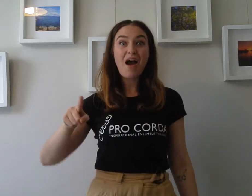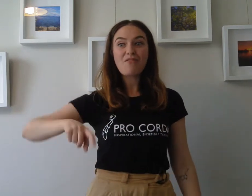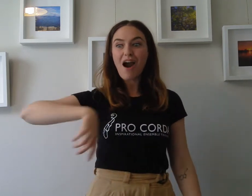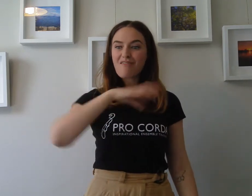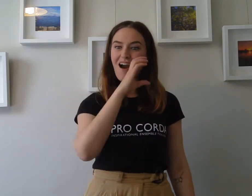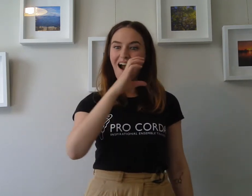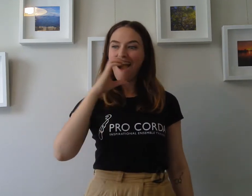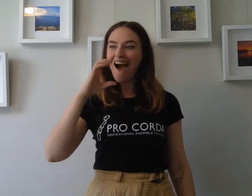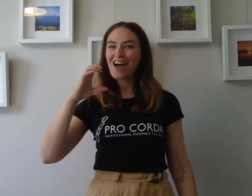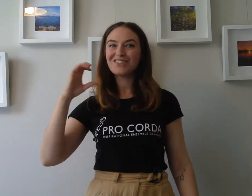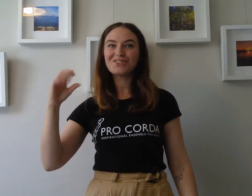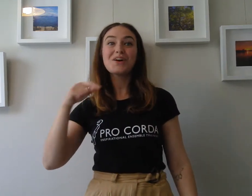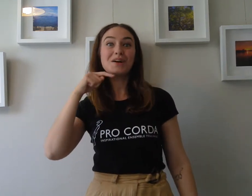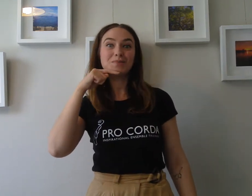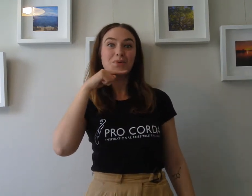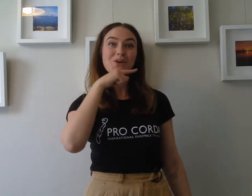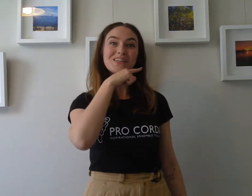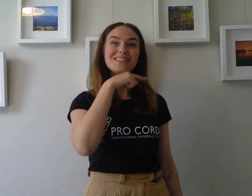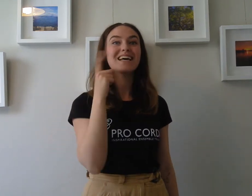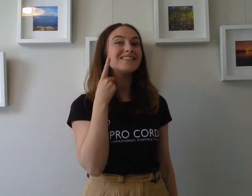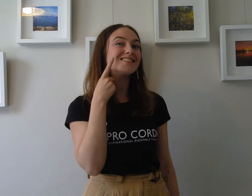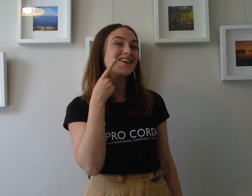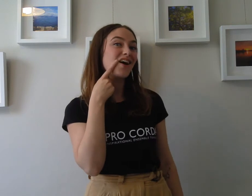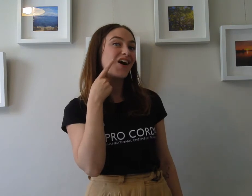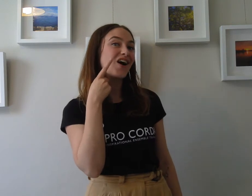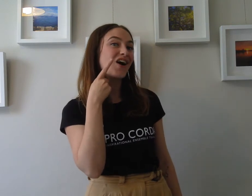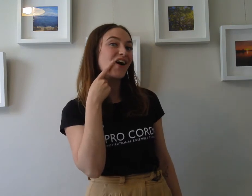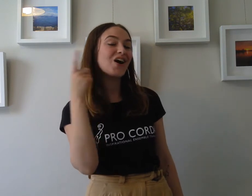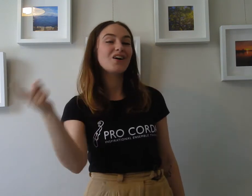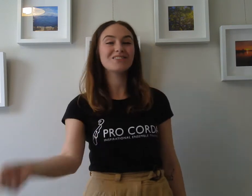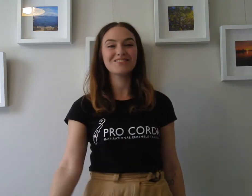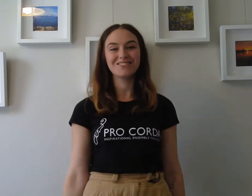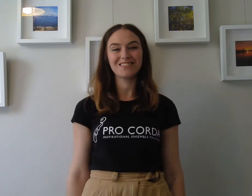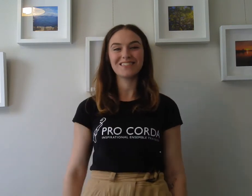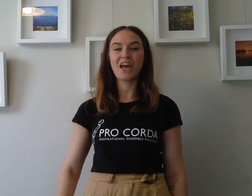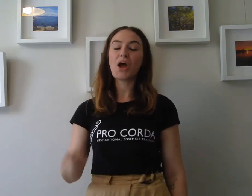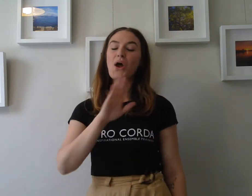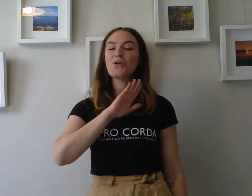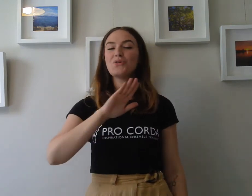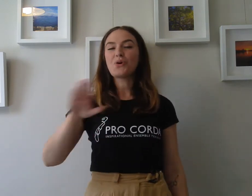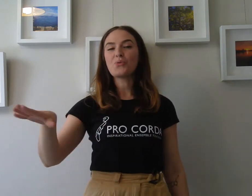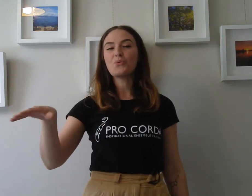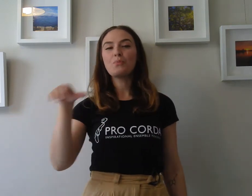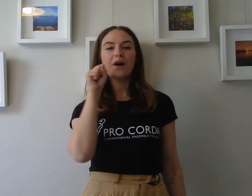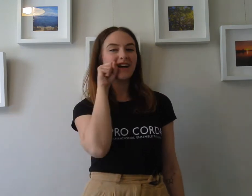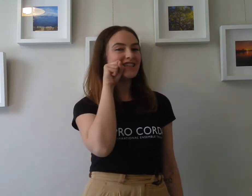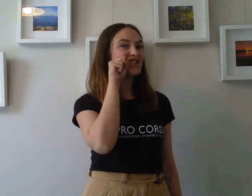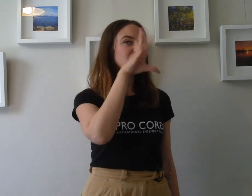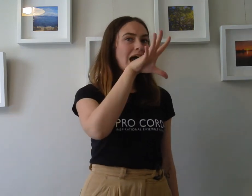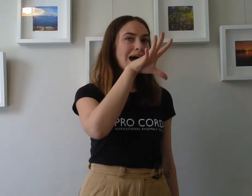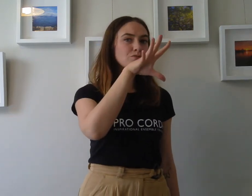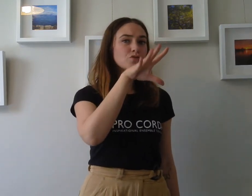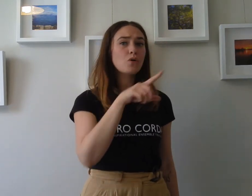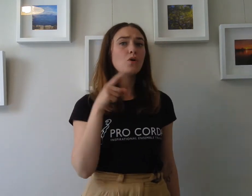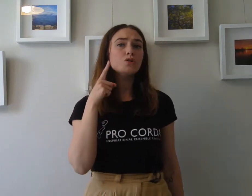are a hundred boys and girls Nobody shouts or